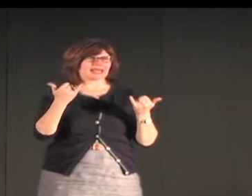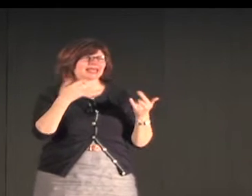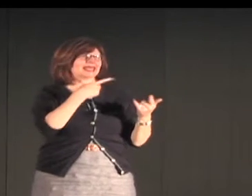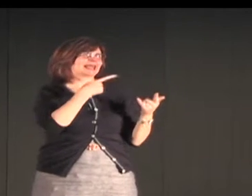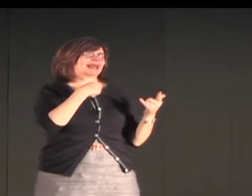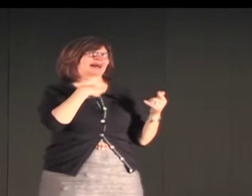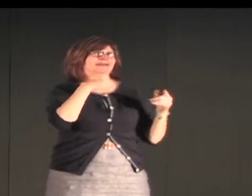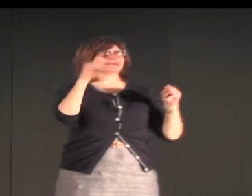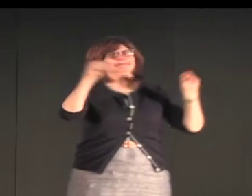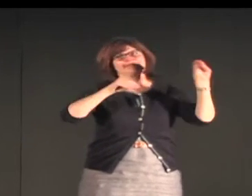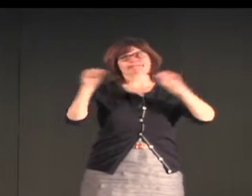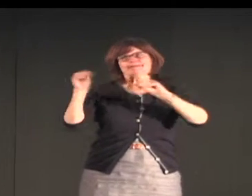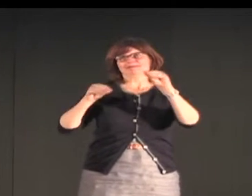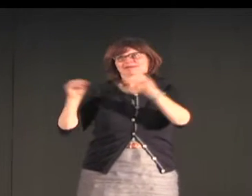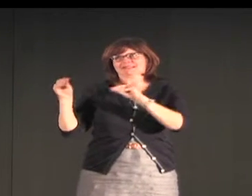I put together a talk this evening.